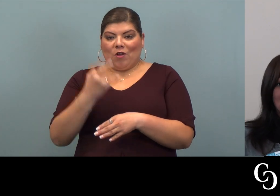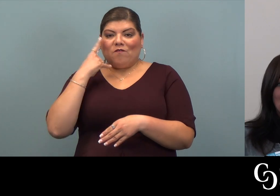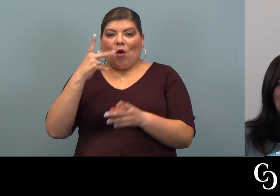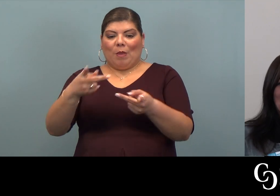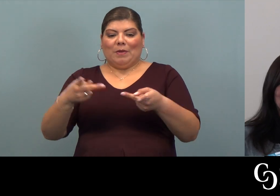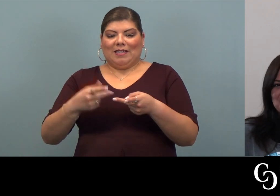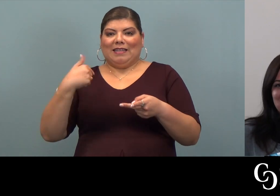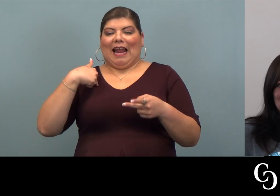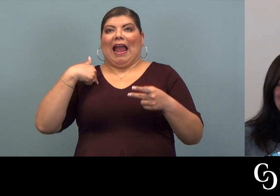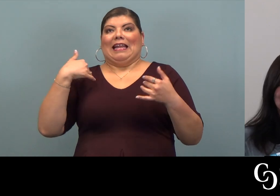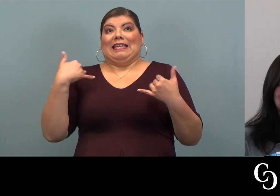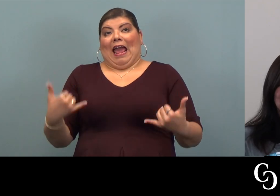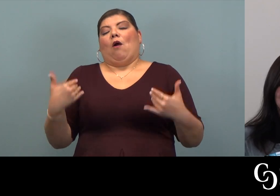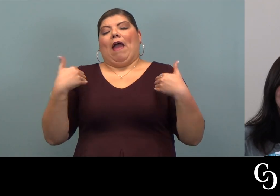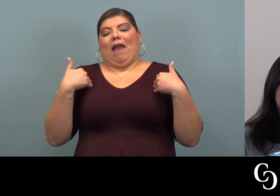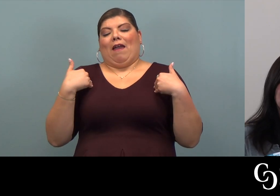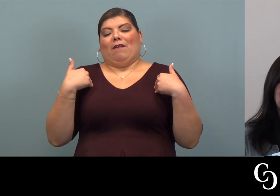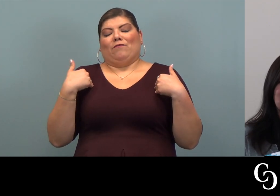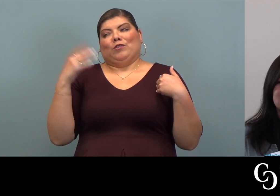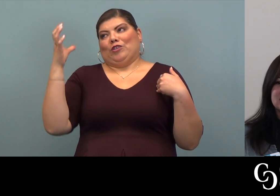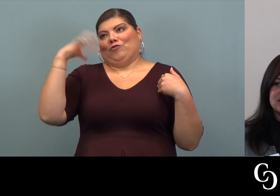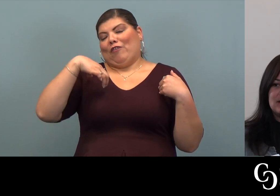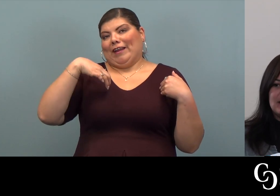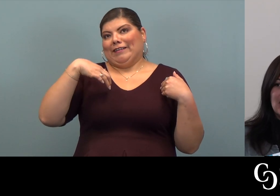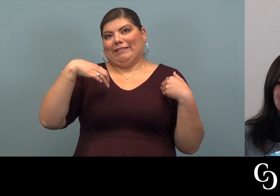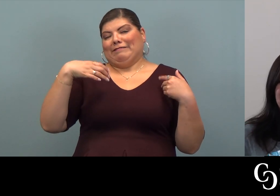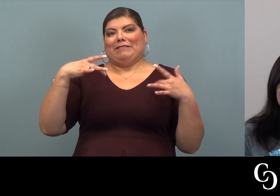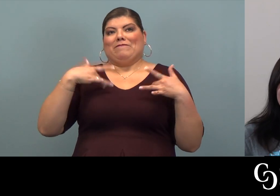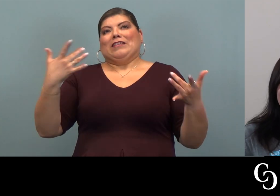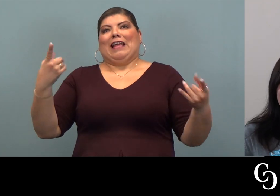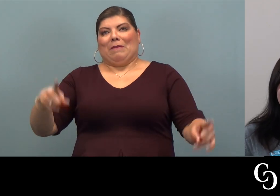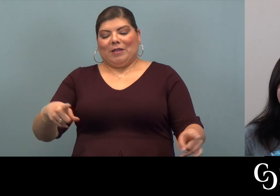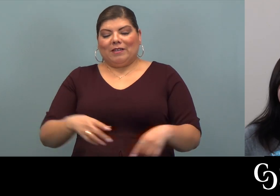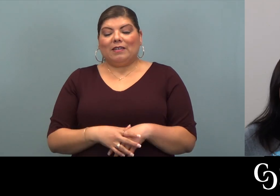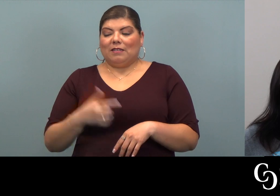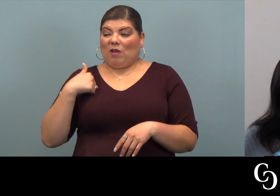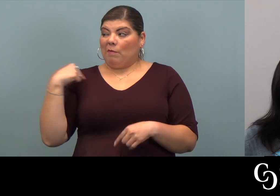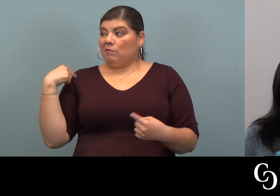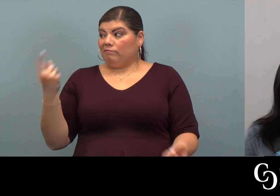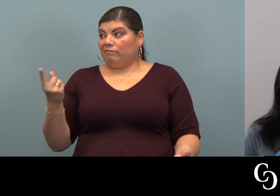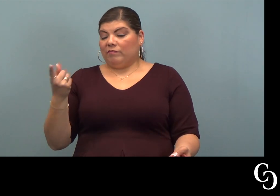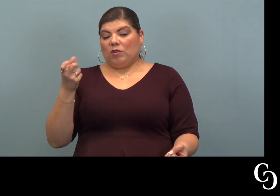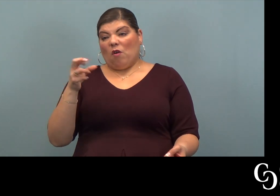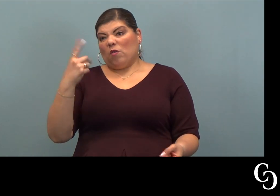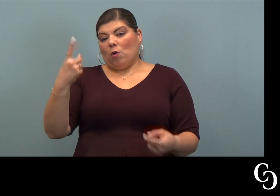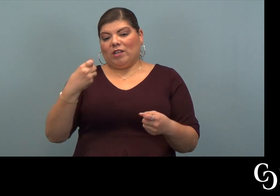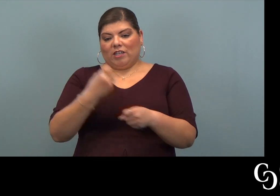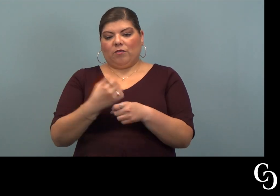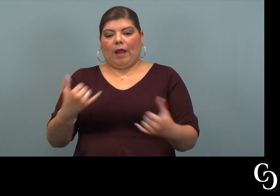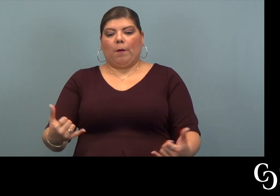position that I now have in kind of a strange turn of events. And I've been here a little over a year.